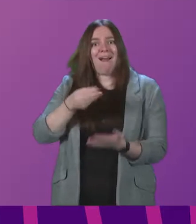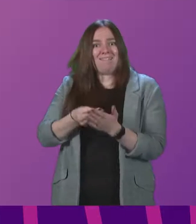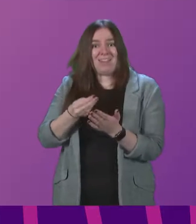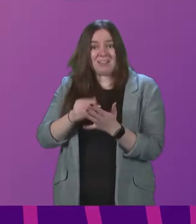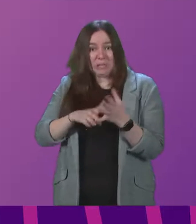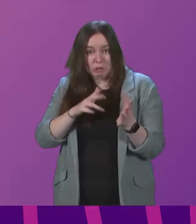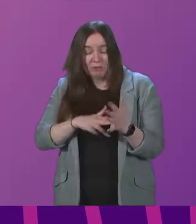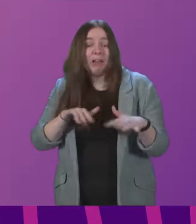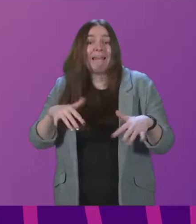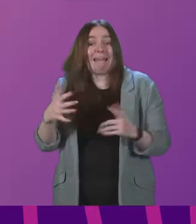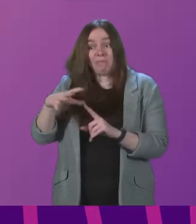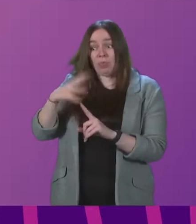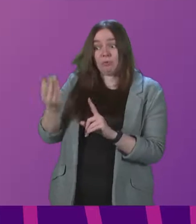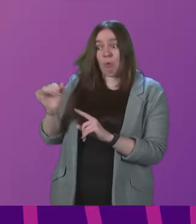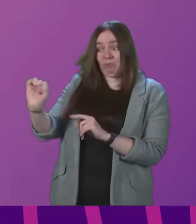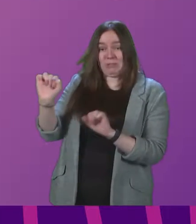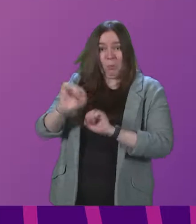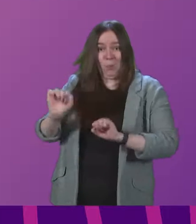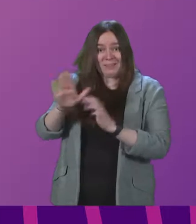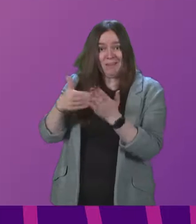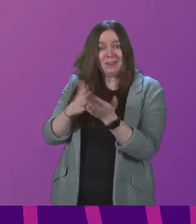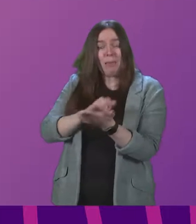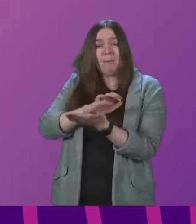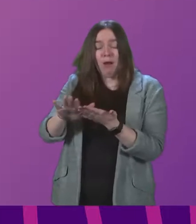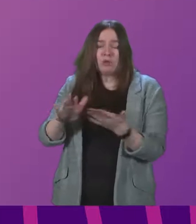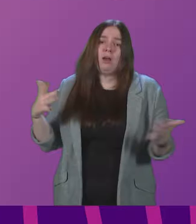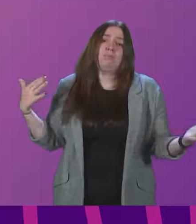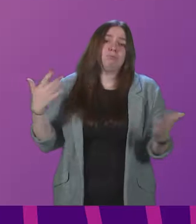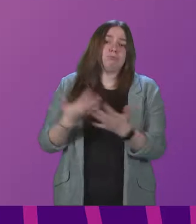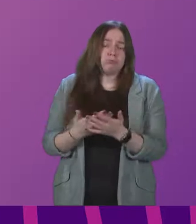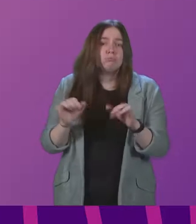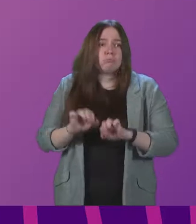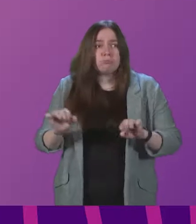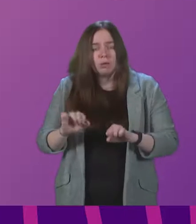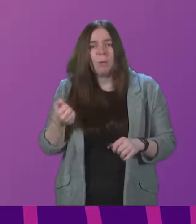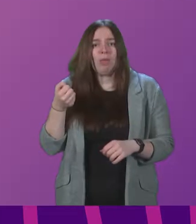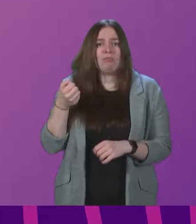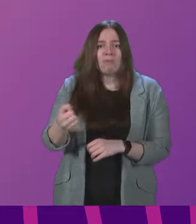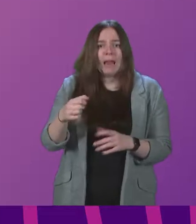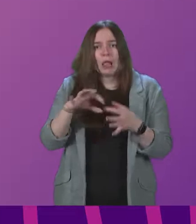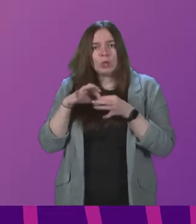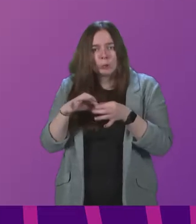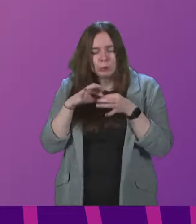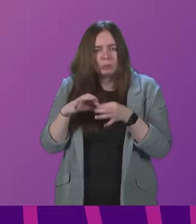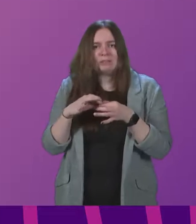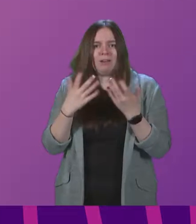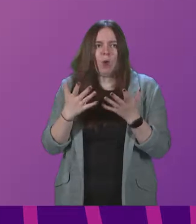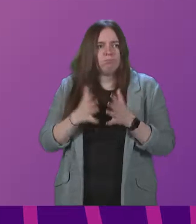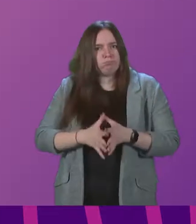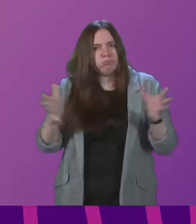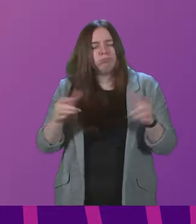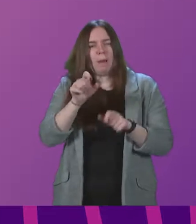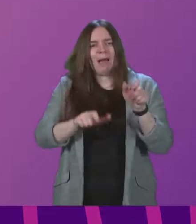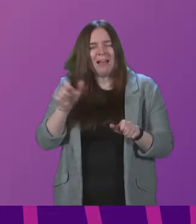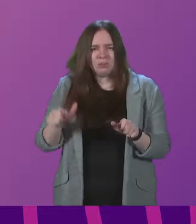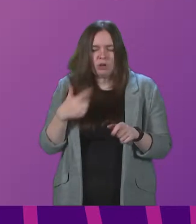Tories are waiting until March? After months of industrial unrest with the rail unions and now with the fare hikes about to hammer passengers, our railways face